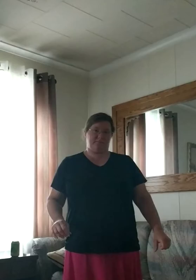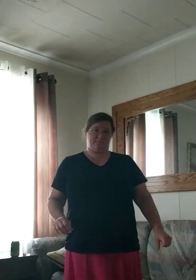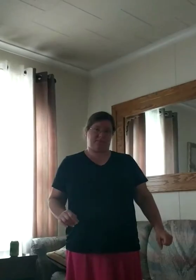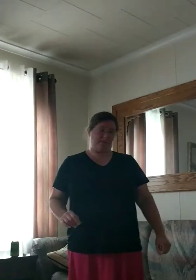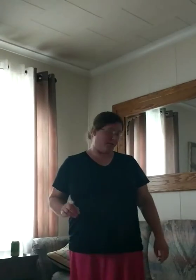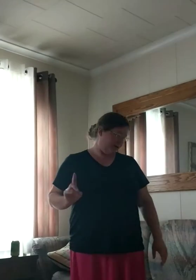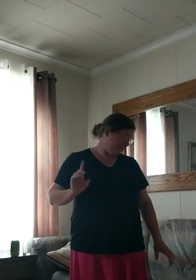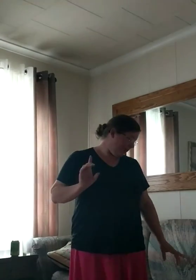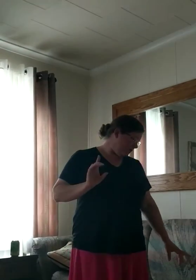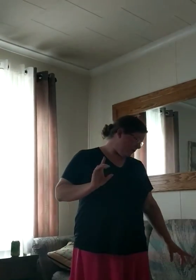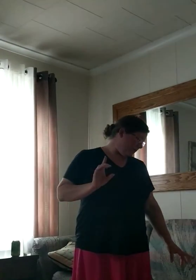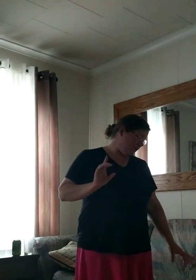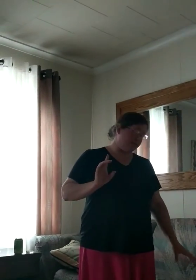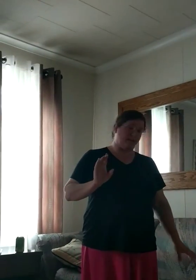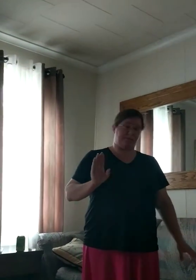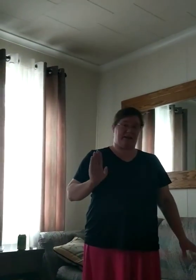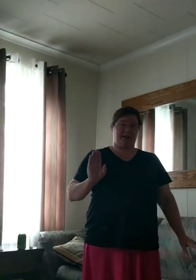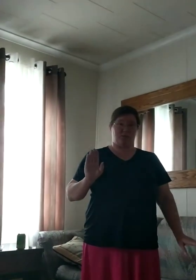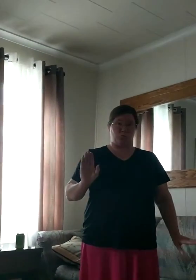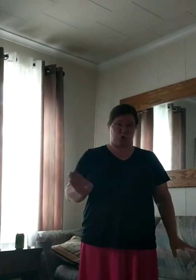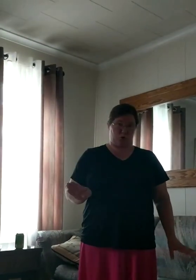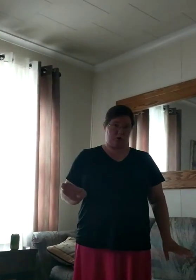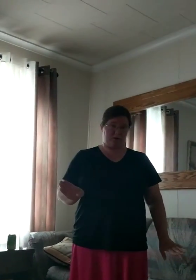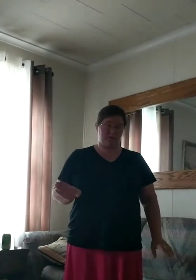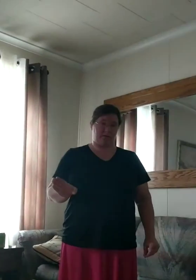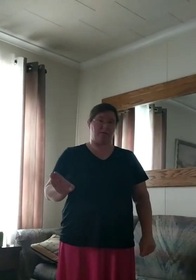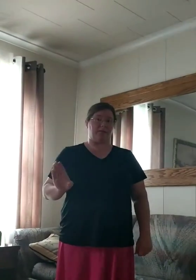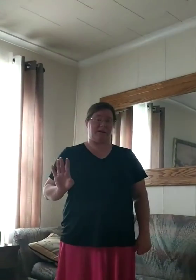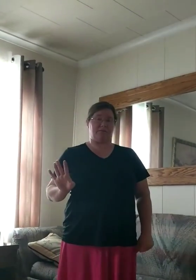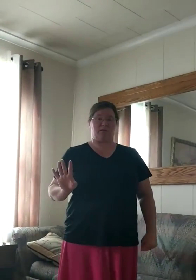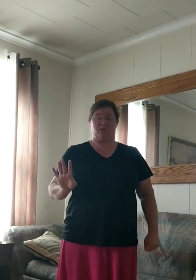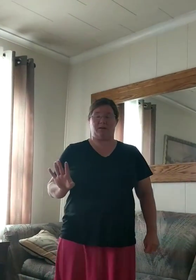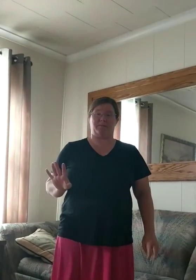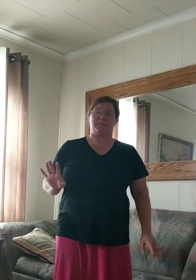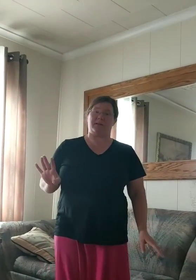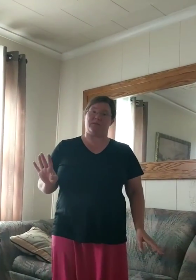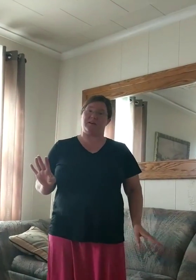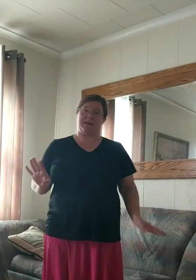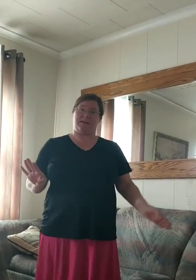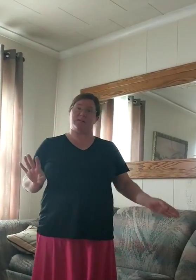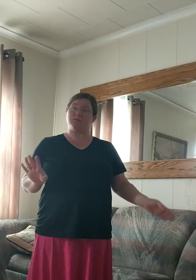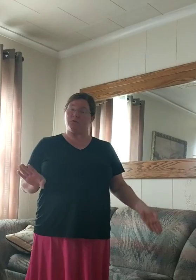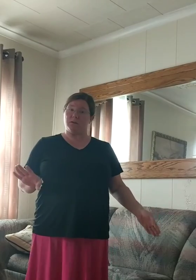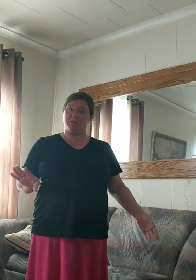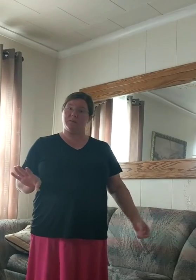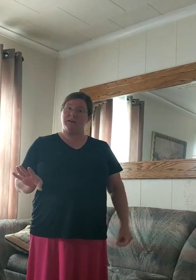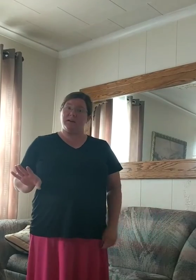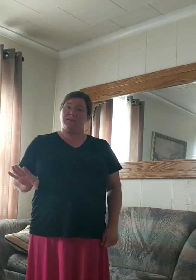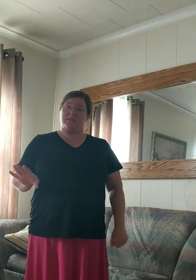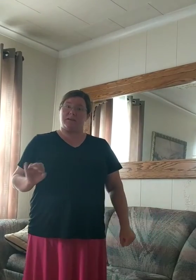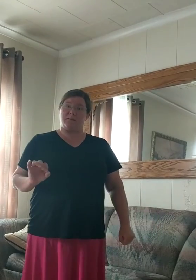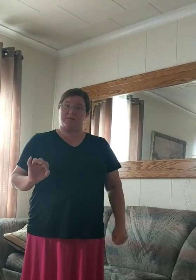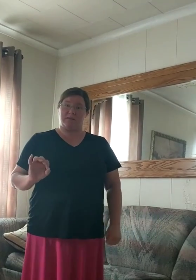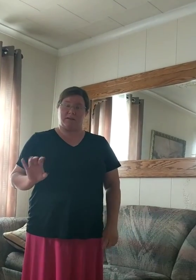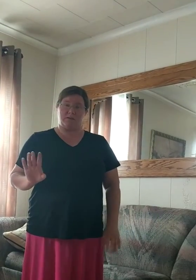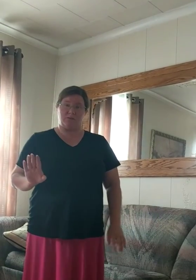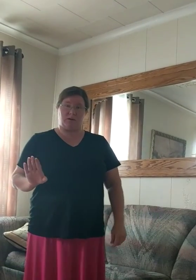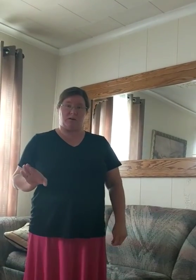Okay, so this is going to be each word that we have to do, and I'm going to try to get through them without taking too long,